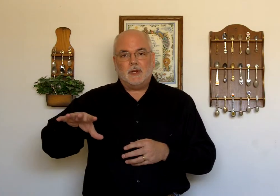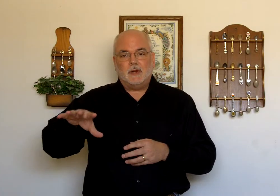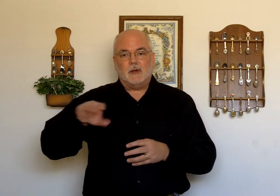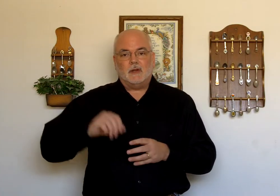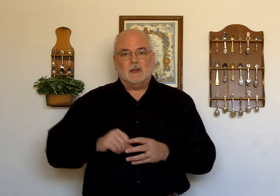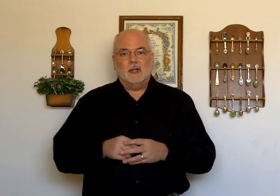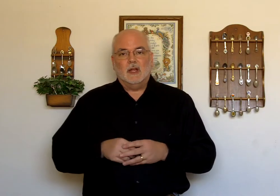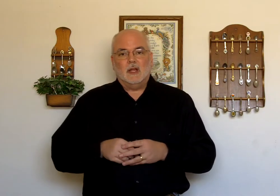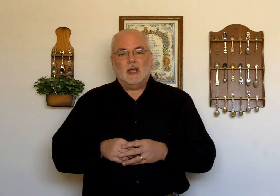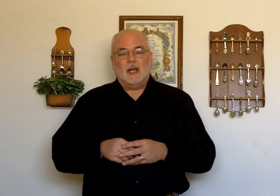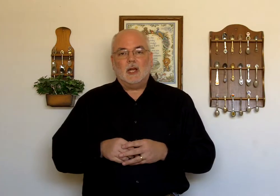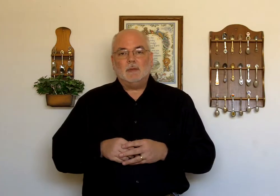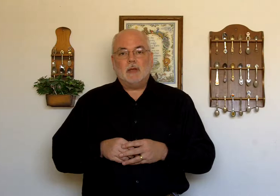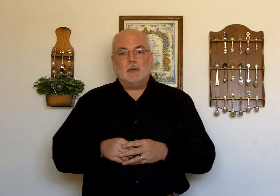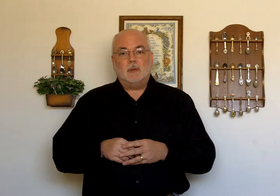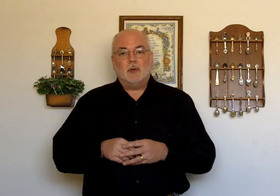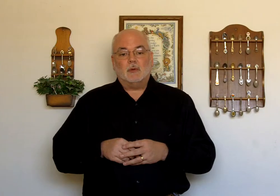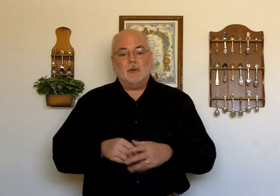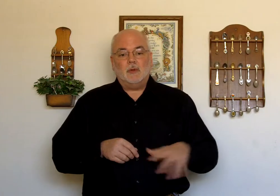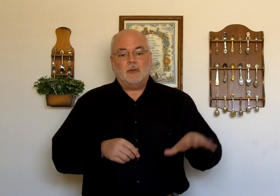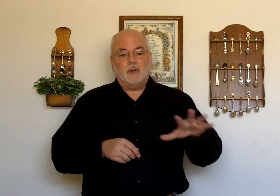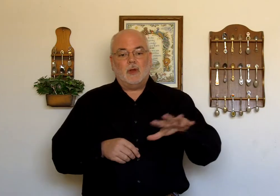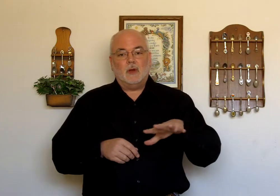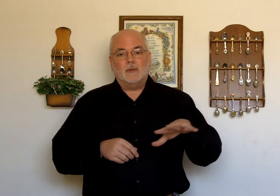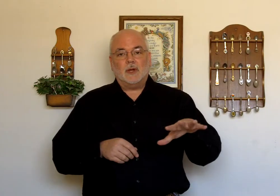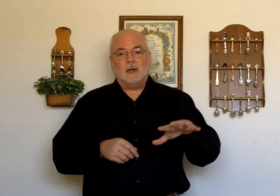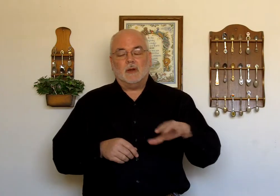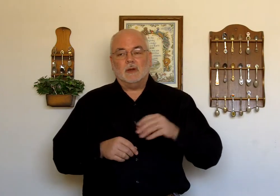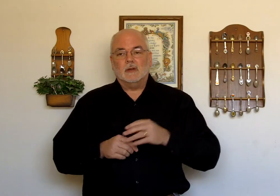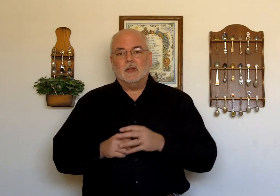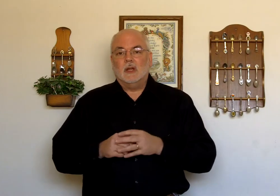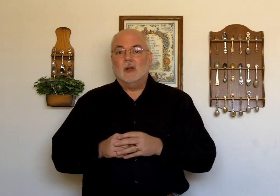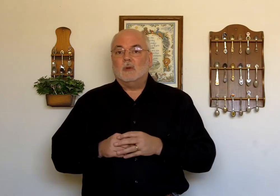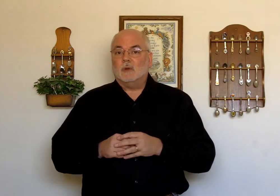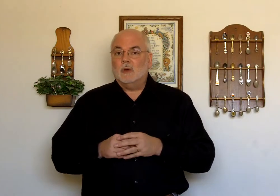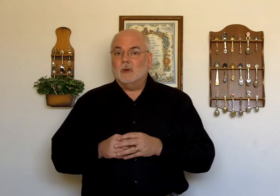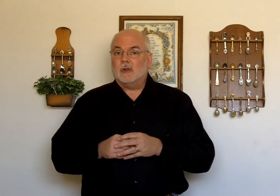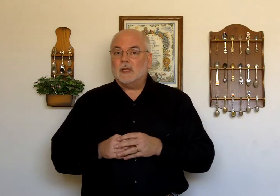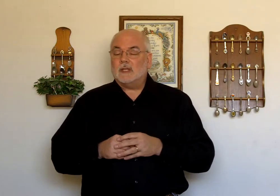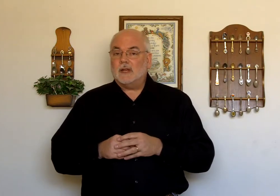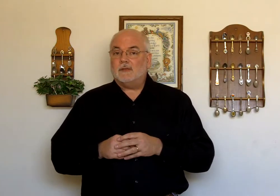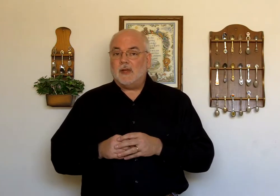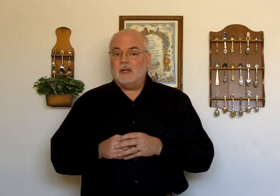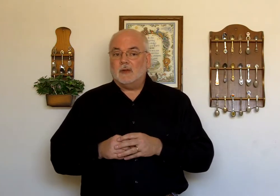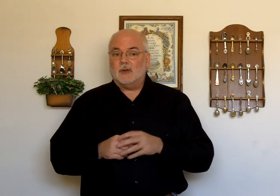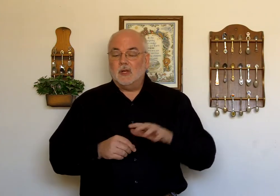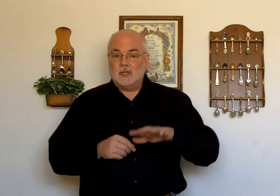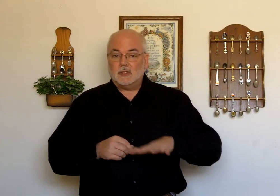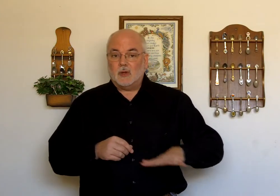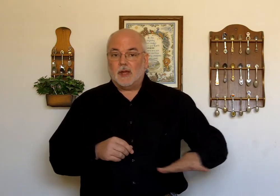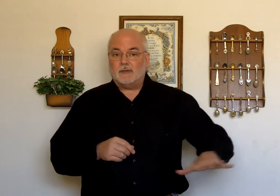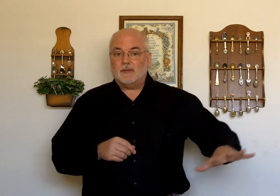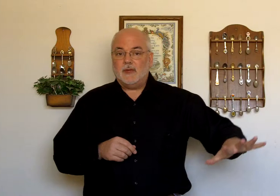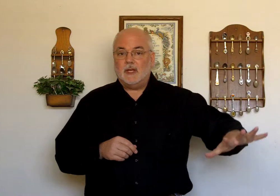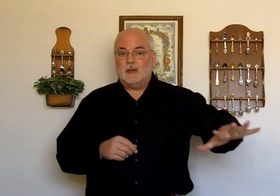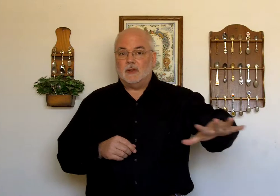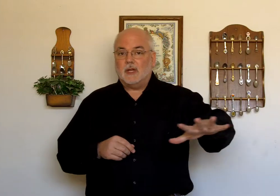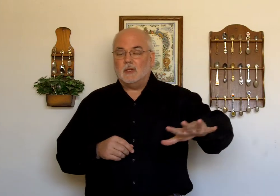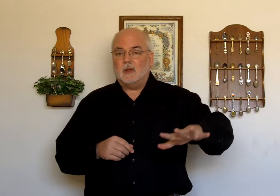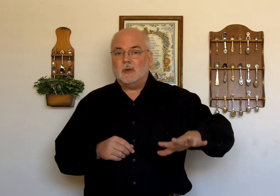here. And I'm going to be able to put Ruth over here. Ruth is in a field, so that field is going to